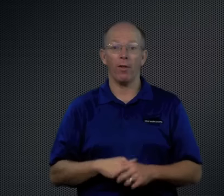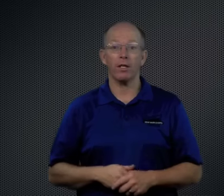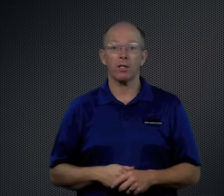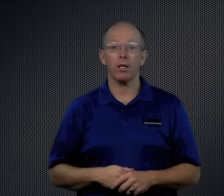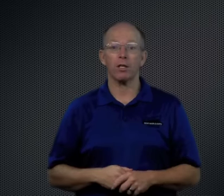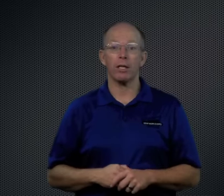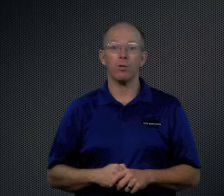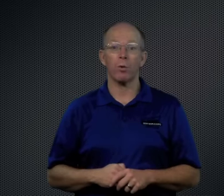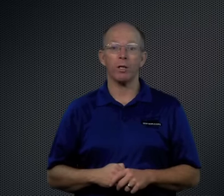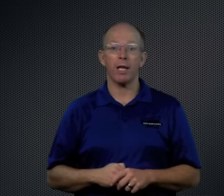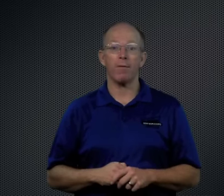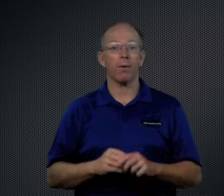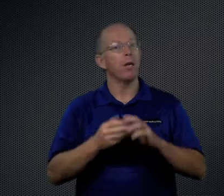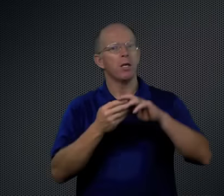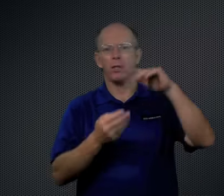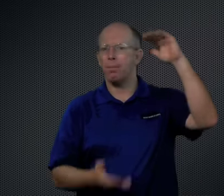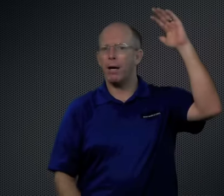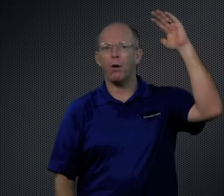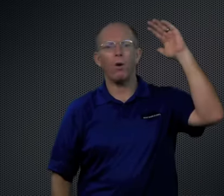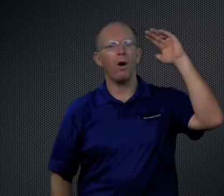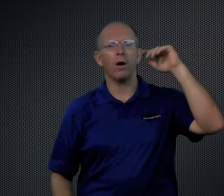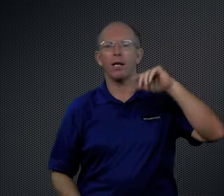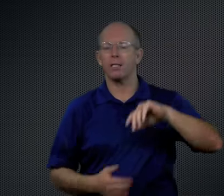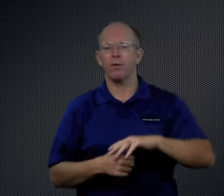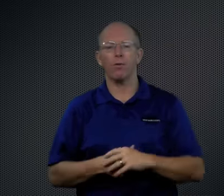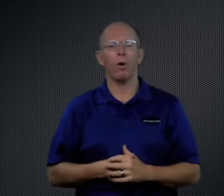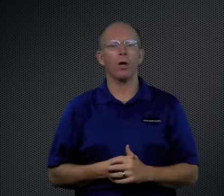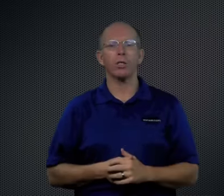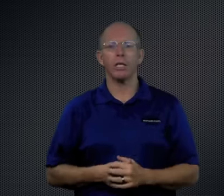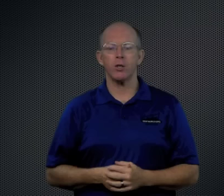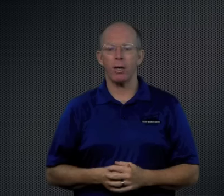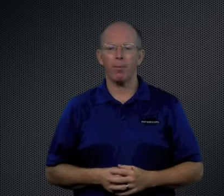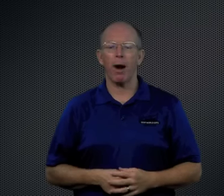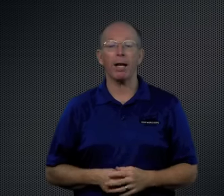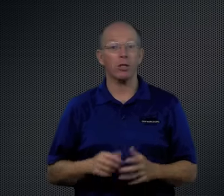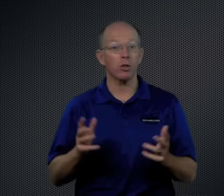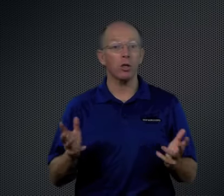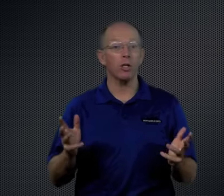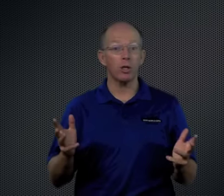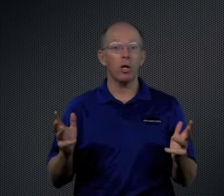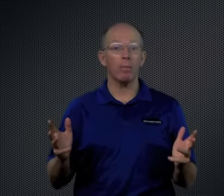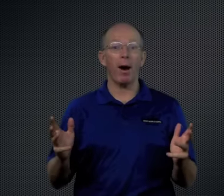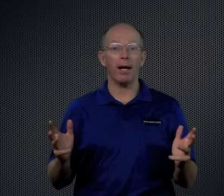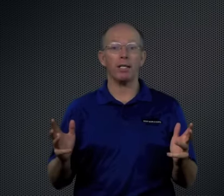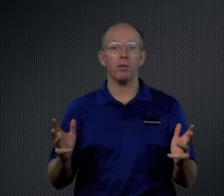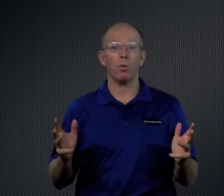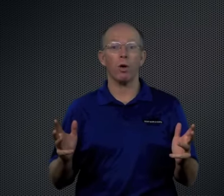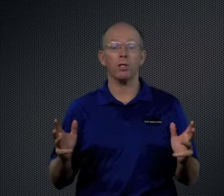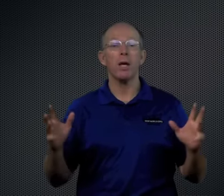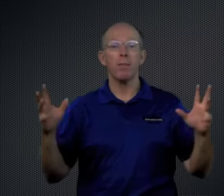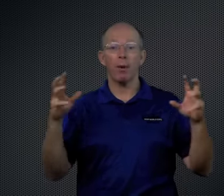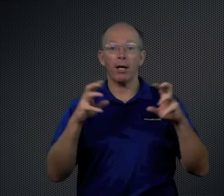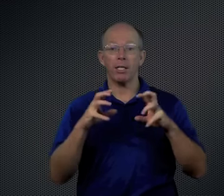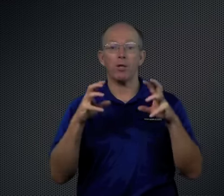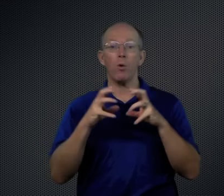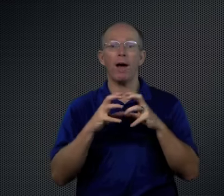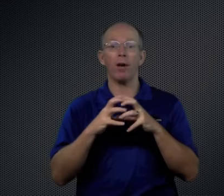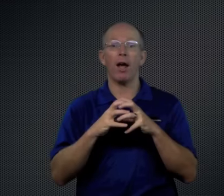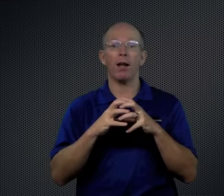these words came from. It's a big old long list of words that you can practice, good practice words, because they do have a lot